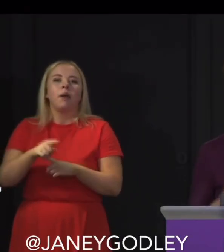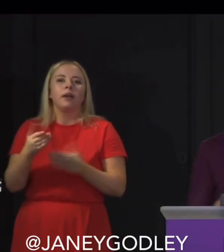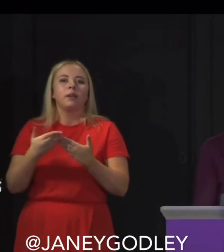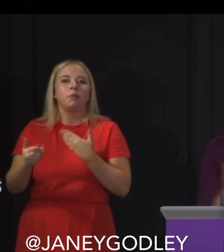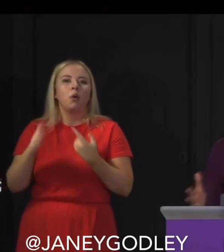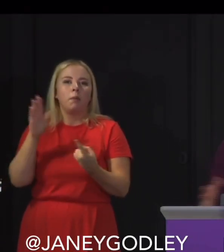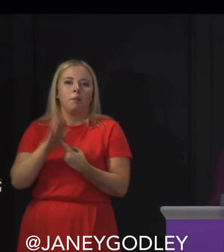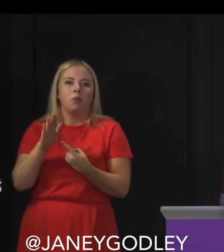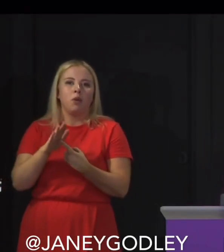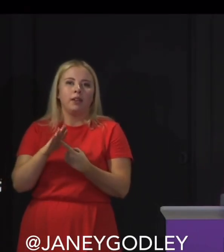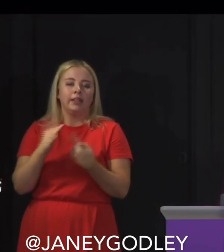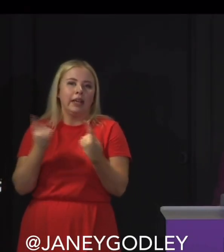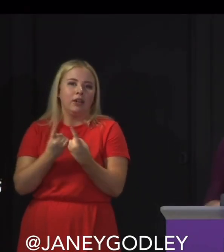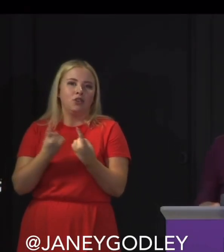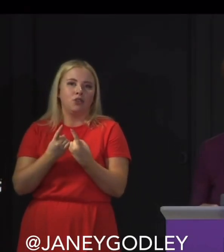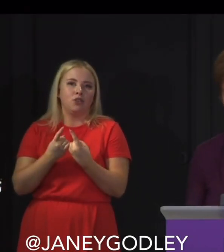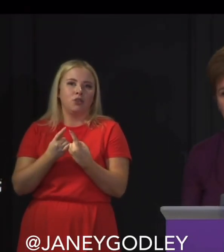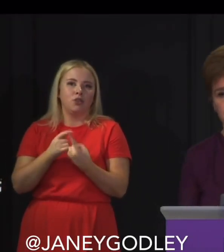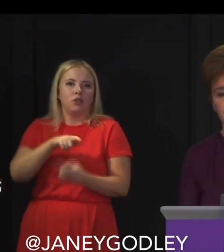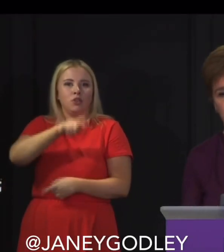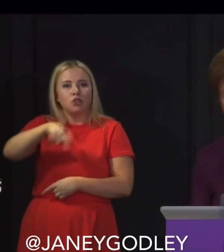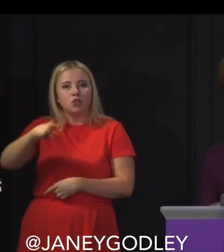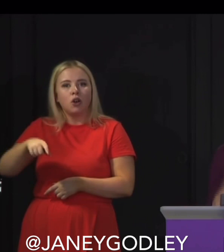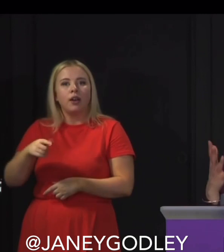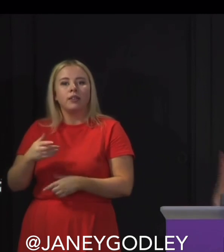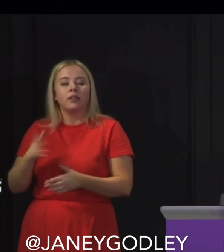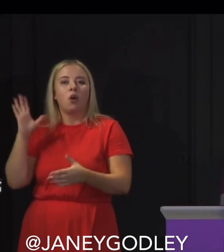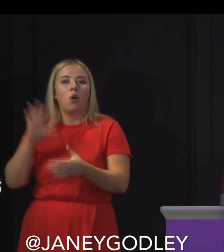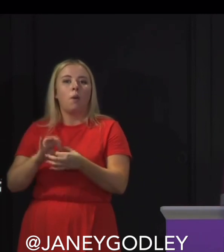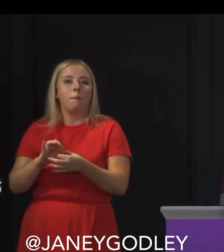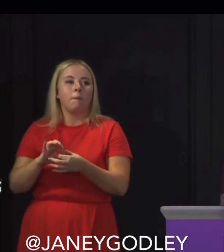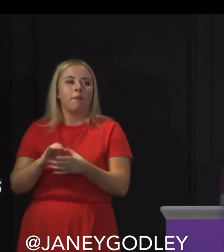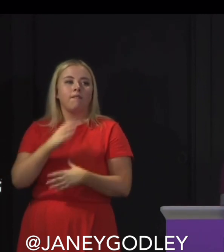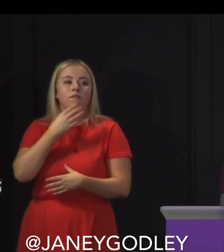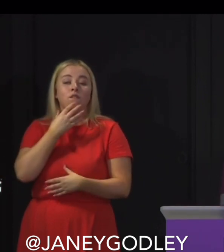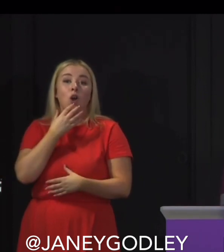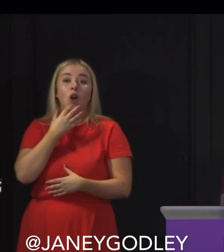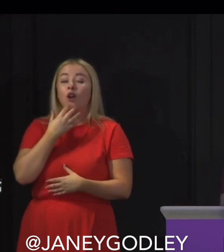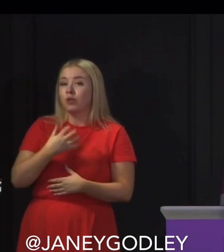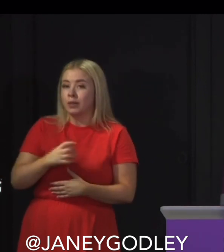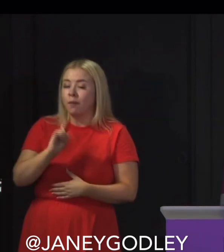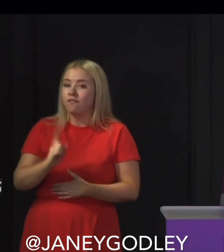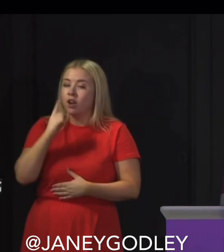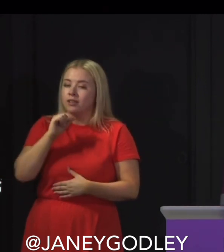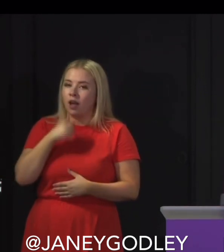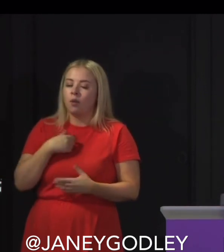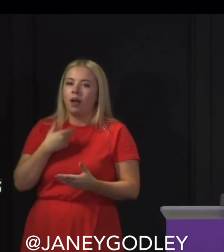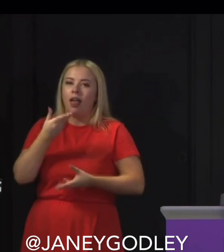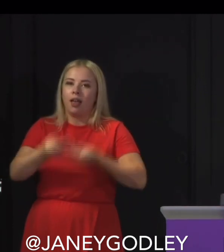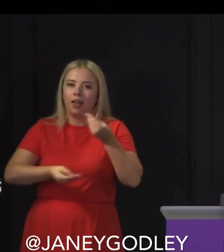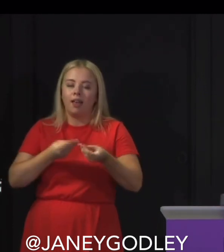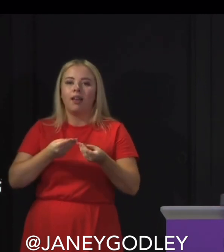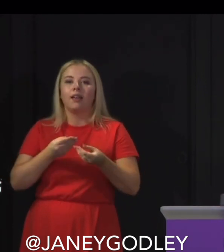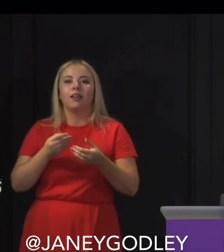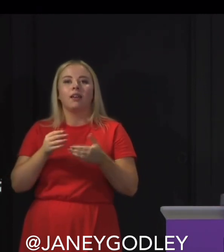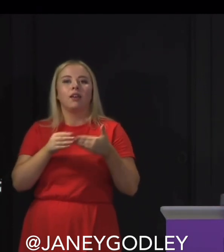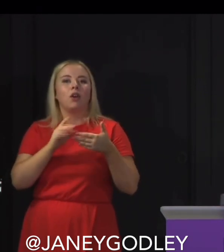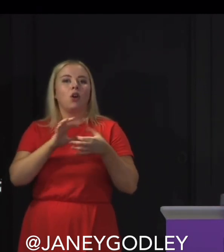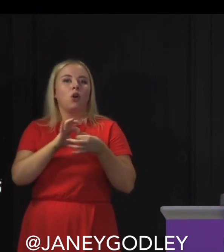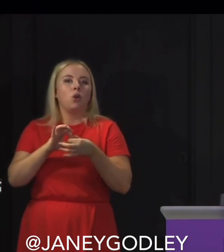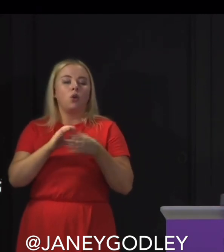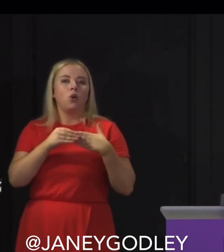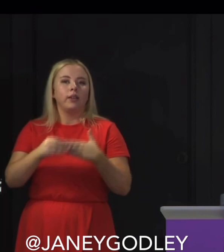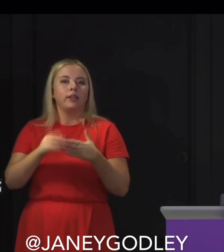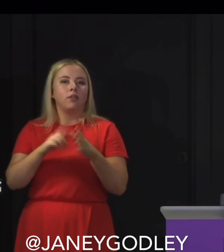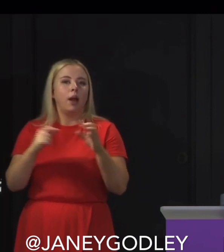would penalise Aberdeen more than I would penalise Glasgow. Like I sit in a house with a big pin map and decide who to penalise in the